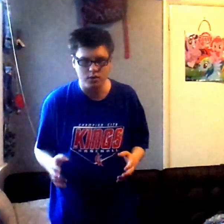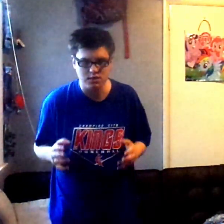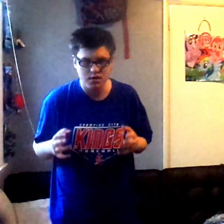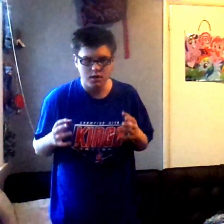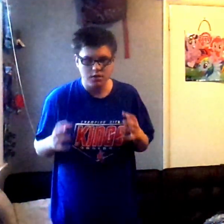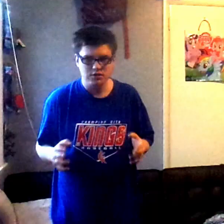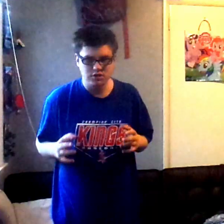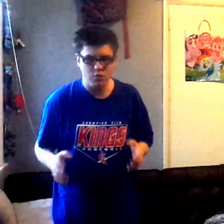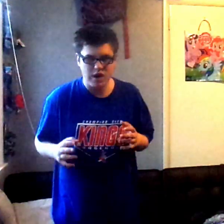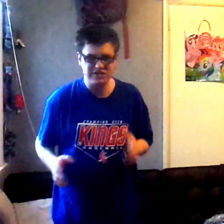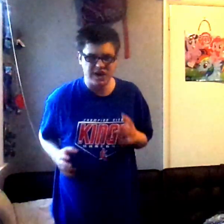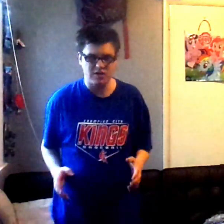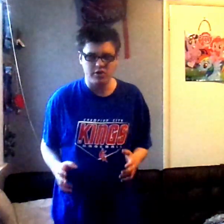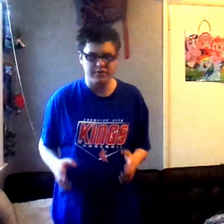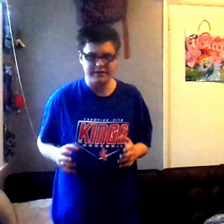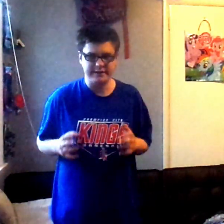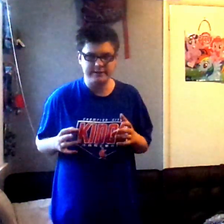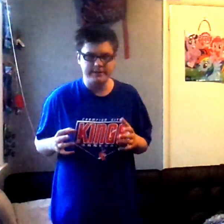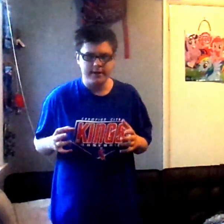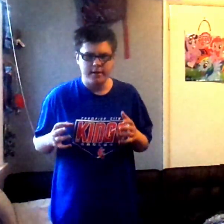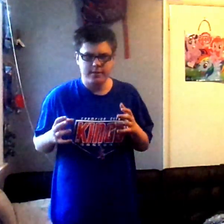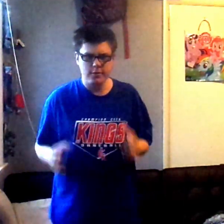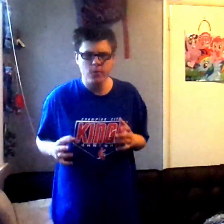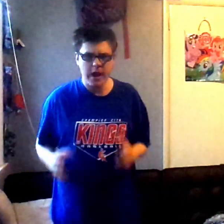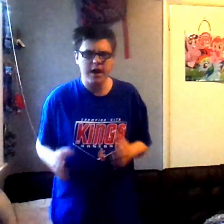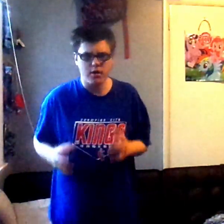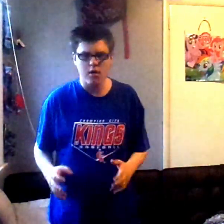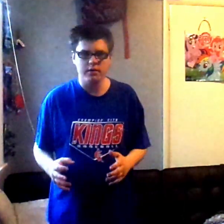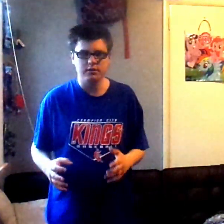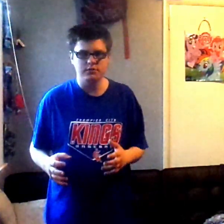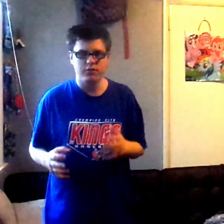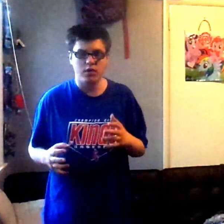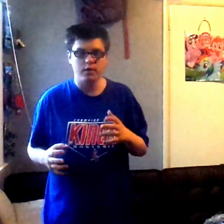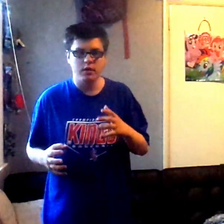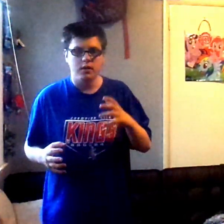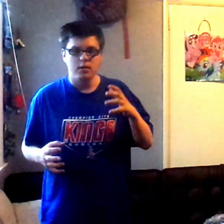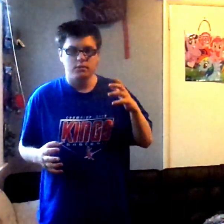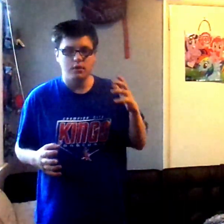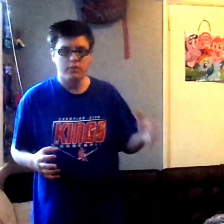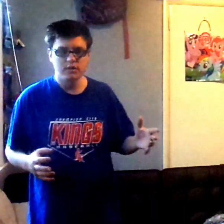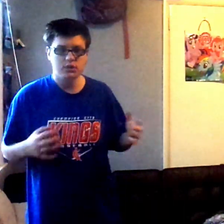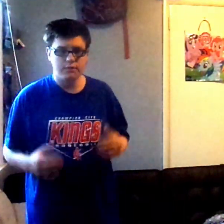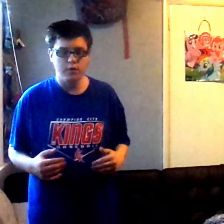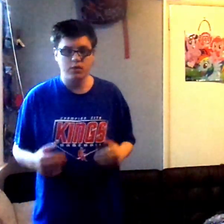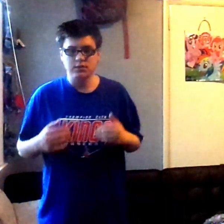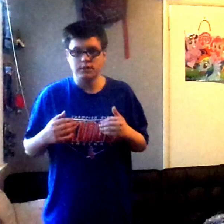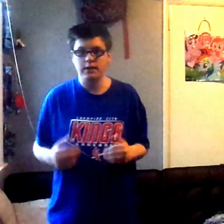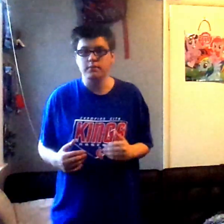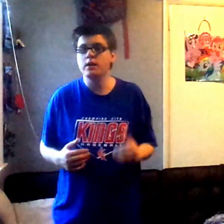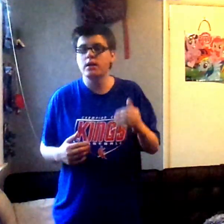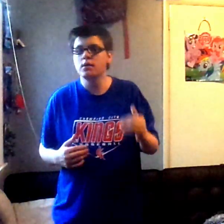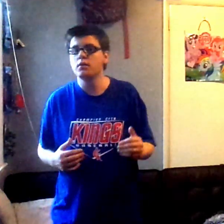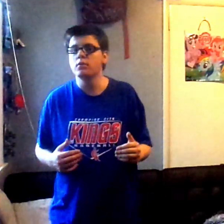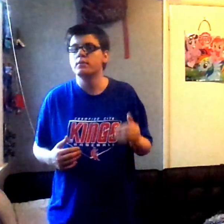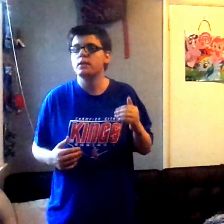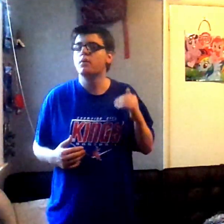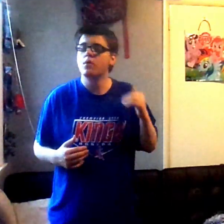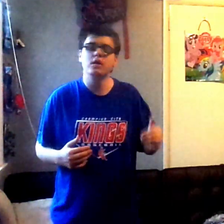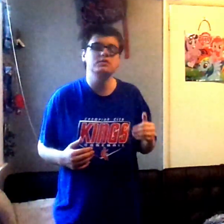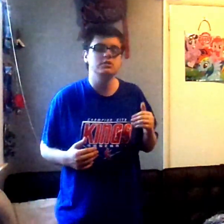to watch iCarly. The new iCarly is for the original viewers like me and you that watched the